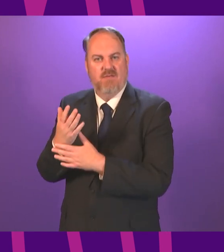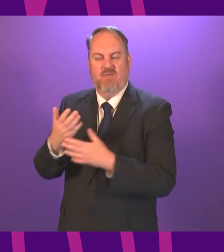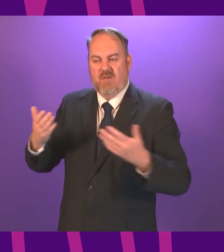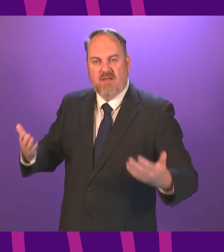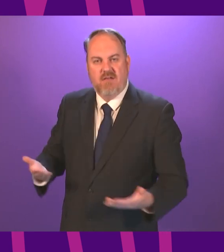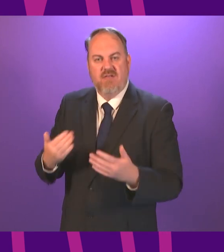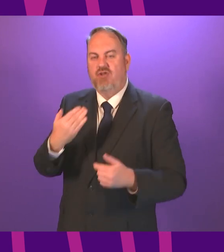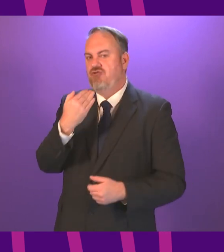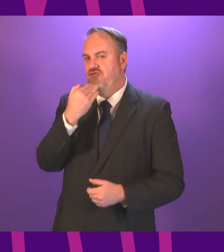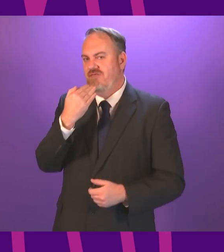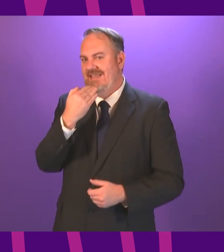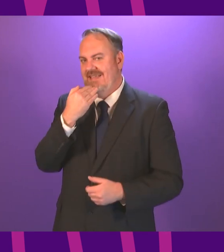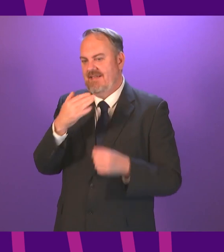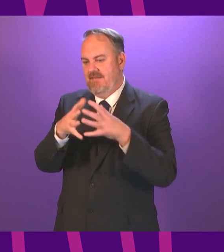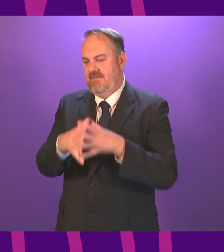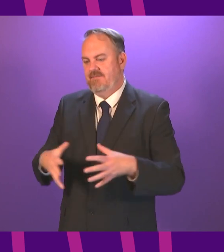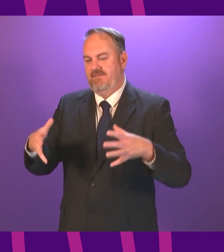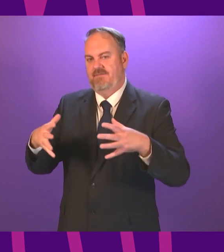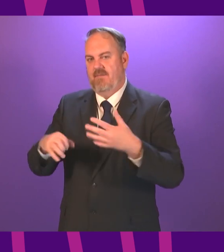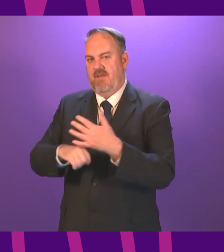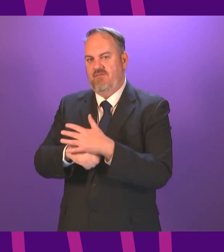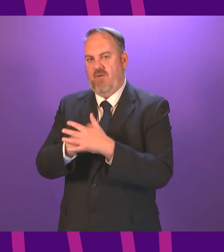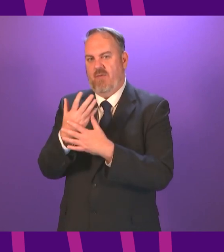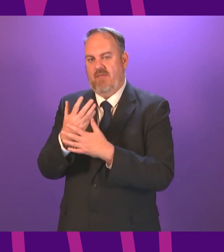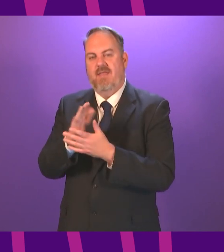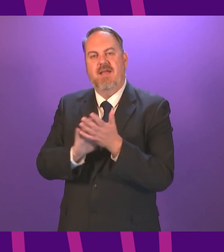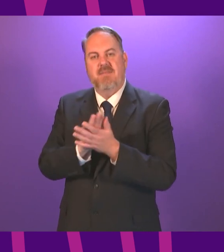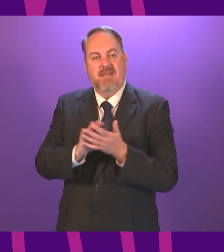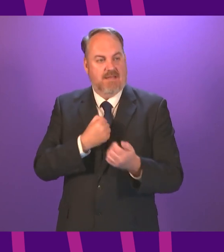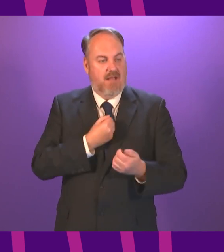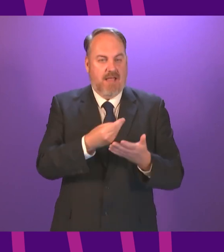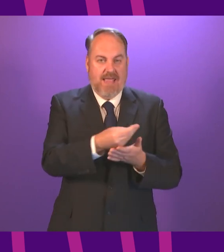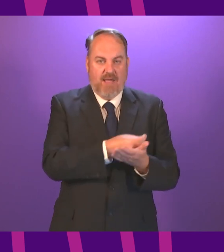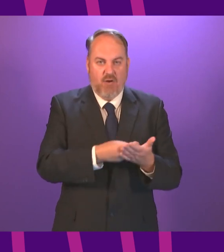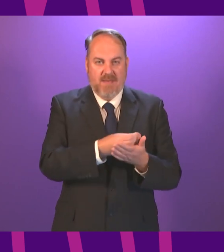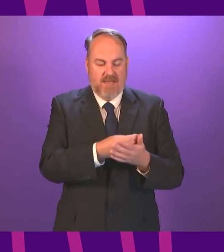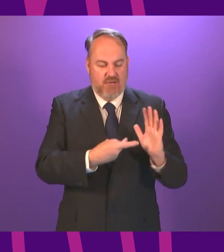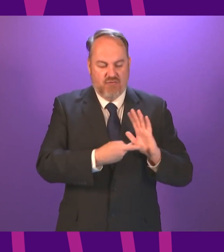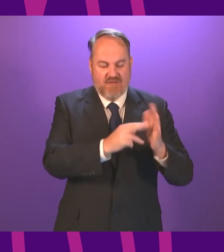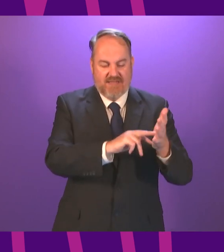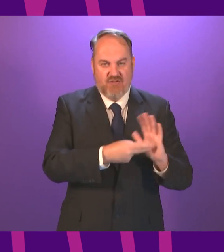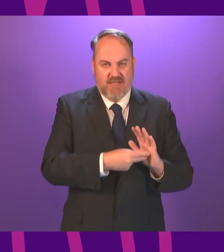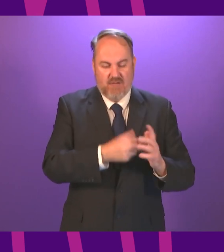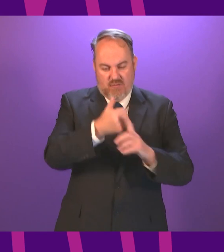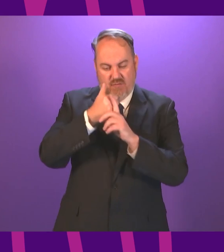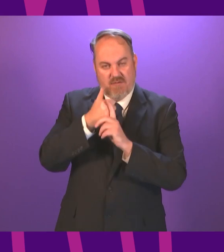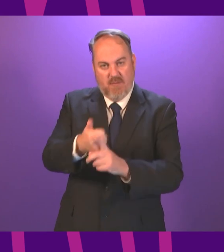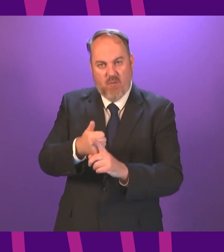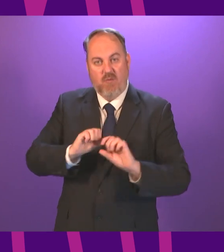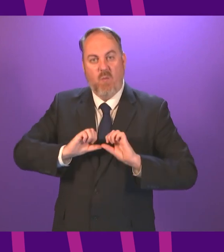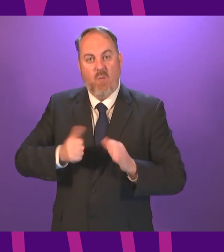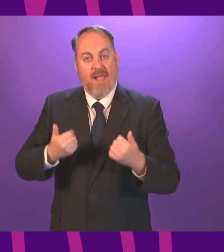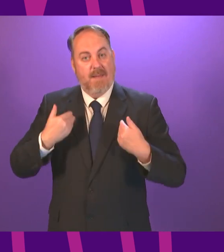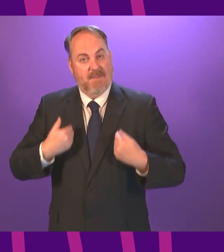agree it allows us to capture within economic strategy our commitment to well-being and I welcome the recent